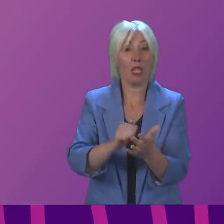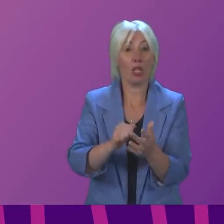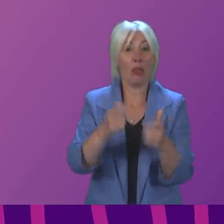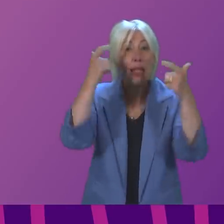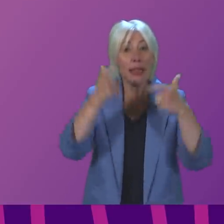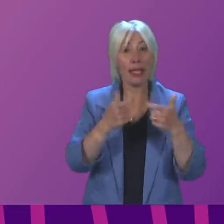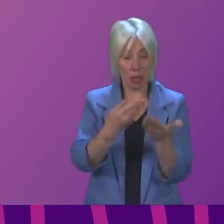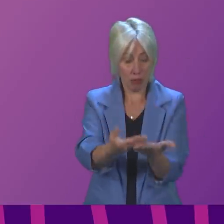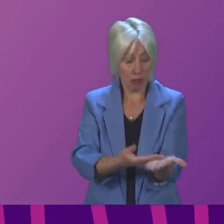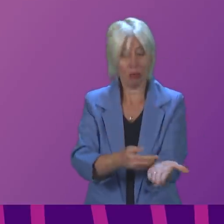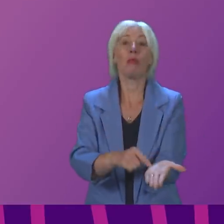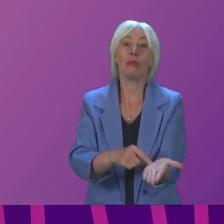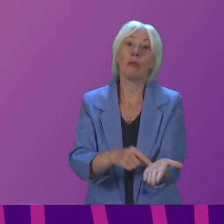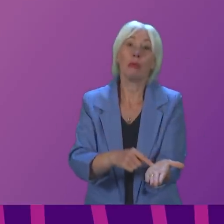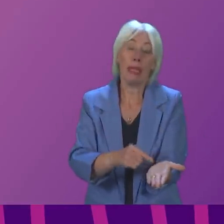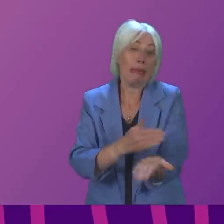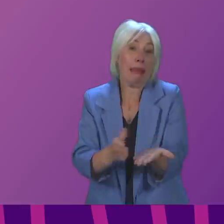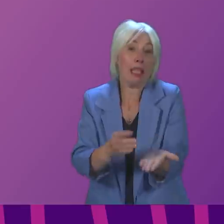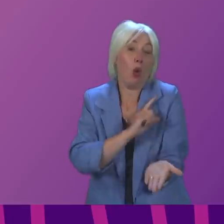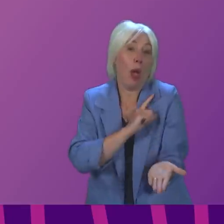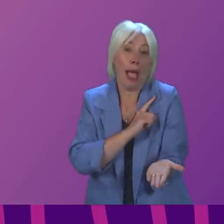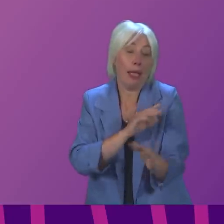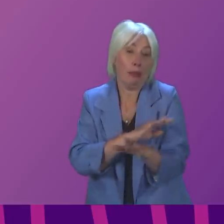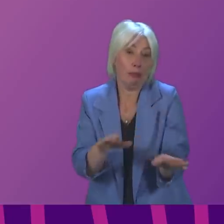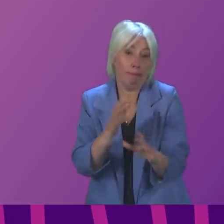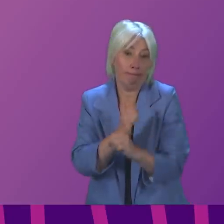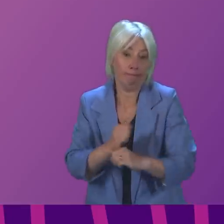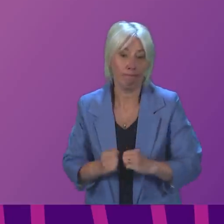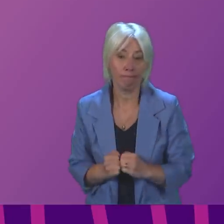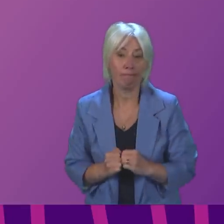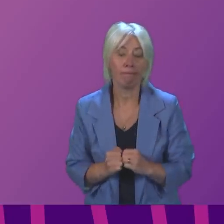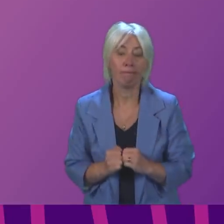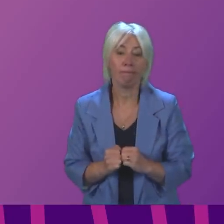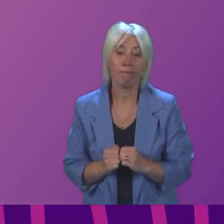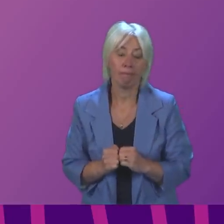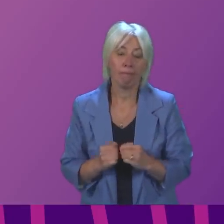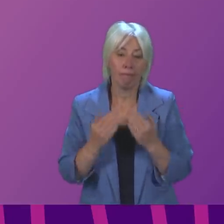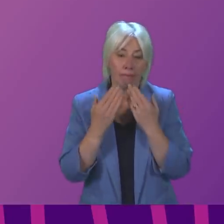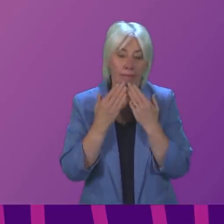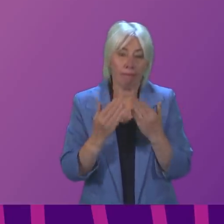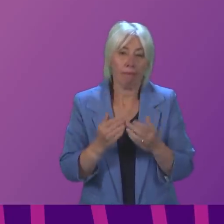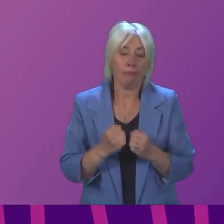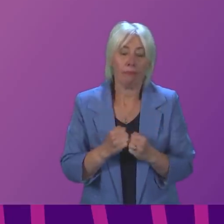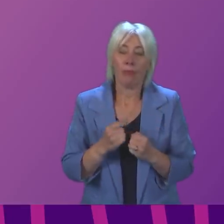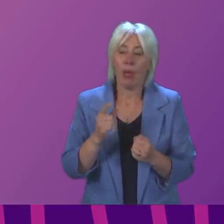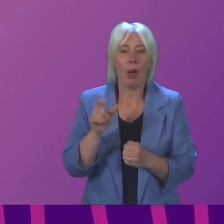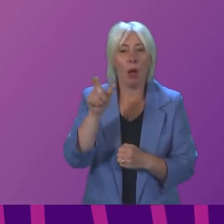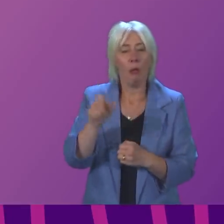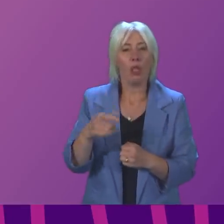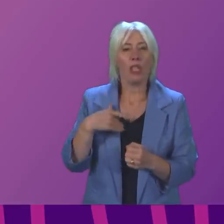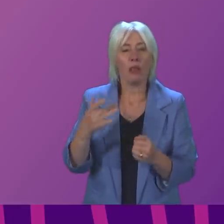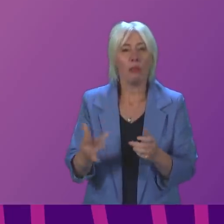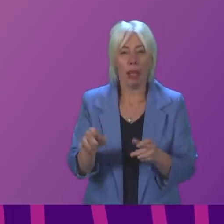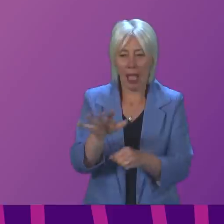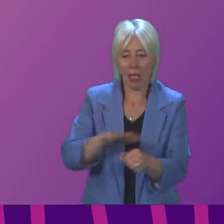reads it will see quite clearly the reasons for them. Ross Greer. Thank you, Presiding Officer. I have been contacted by constituents